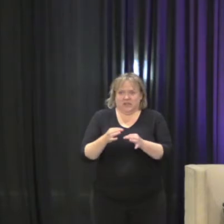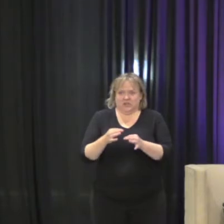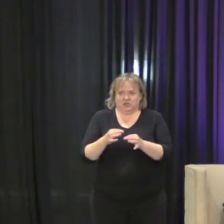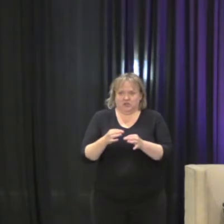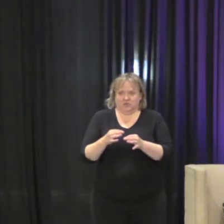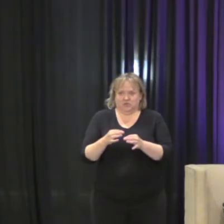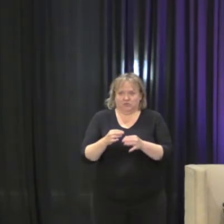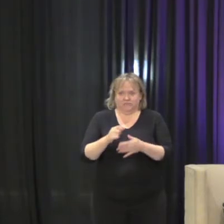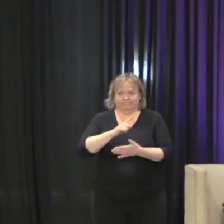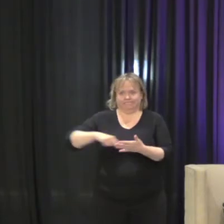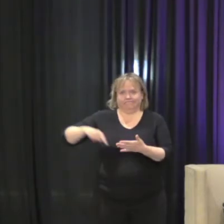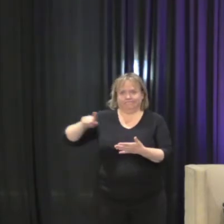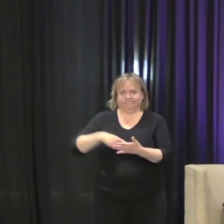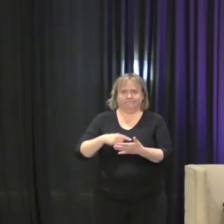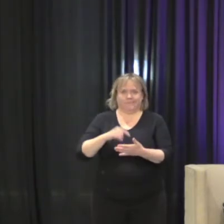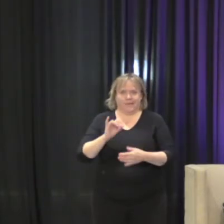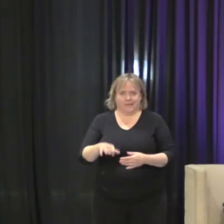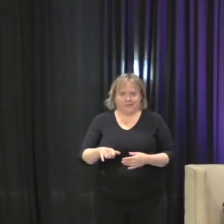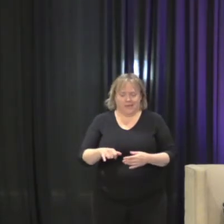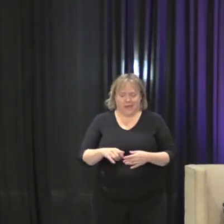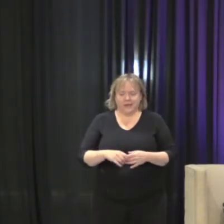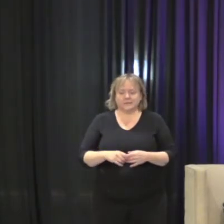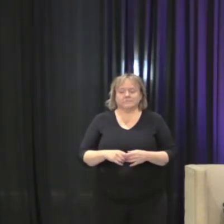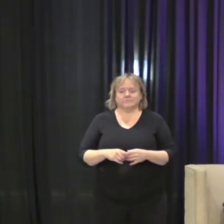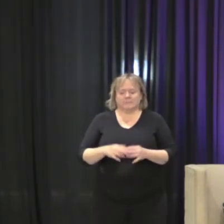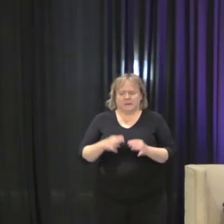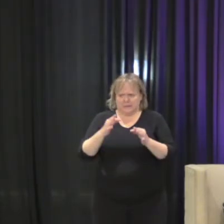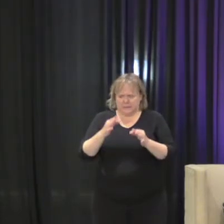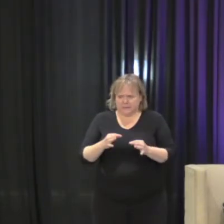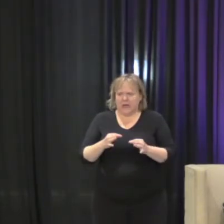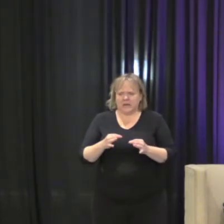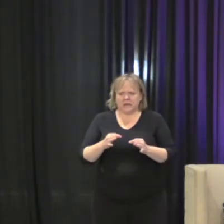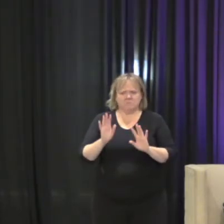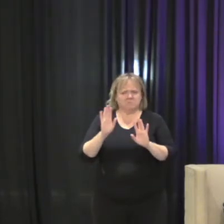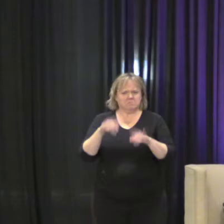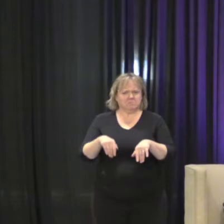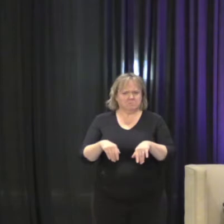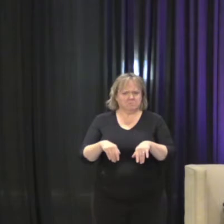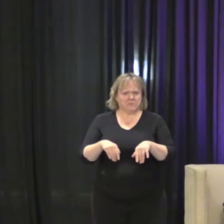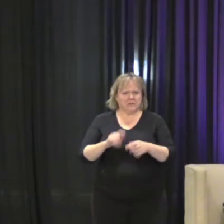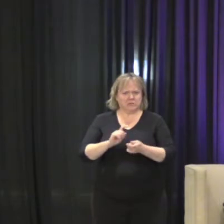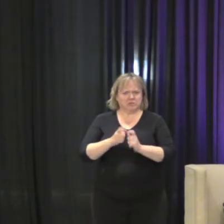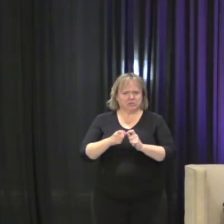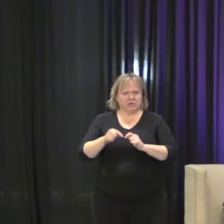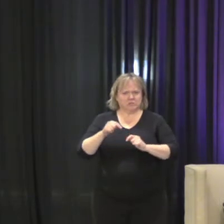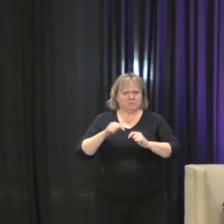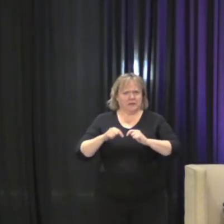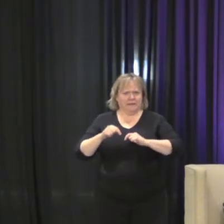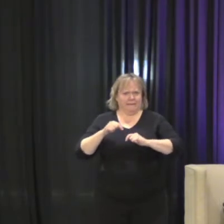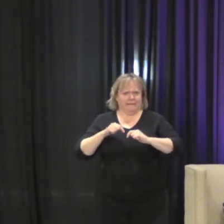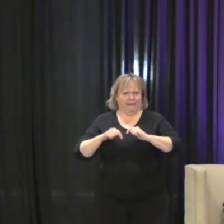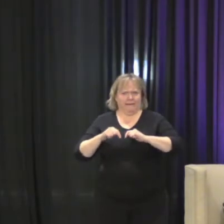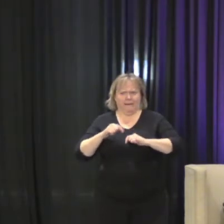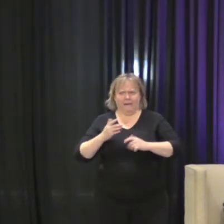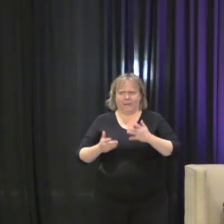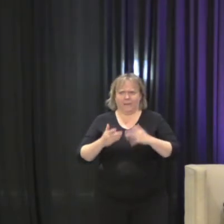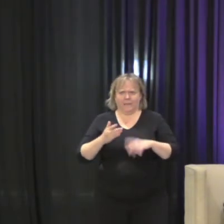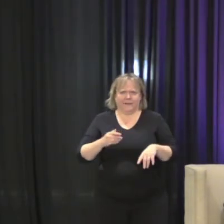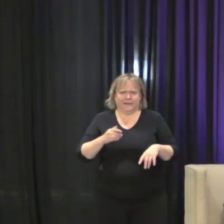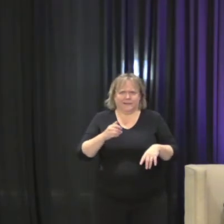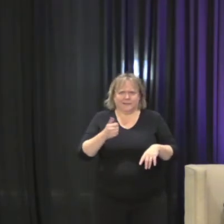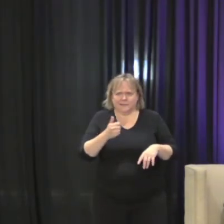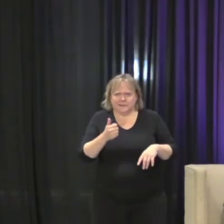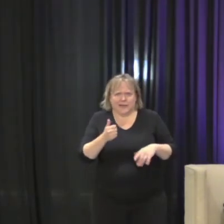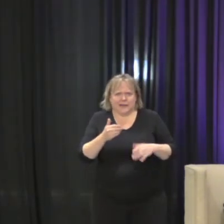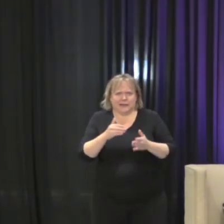methodically rolled back everything that tens or hundreds of thousands of